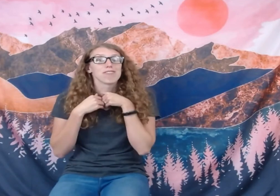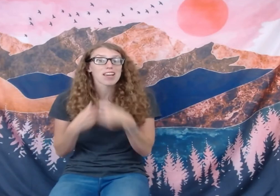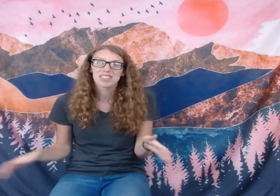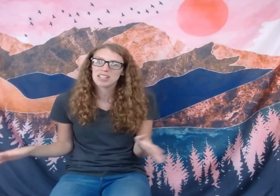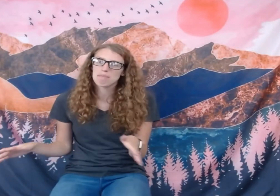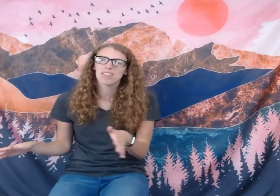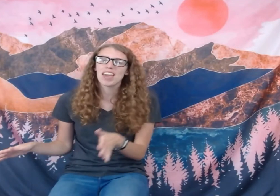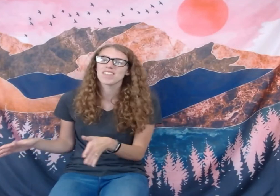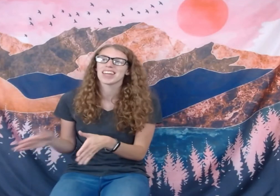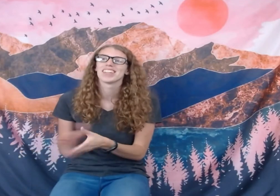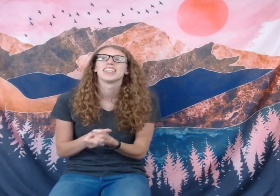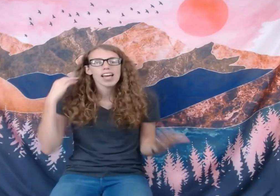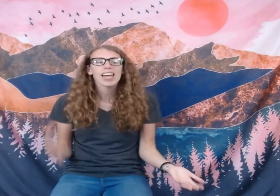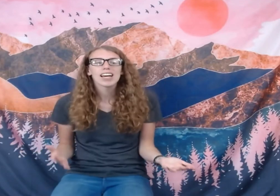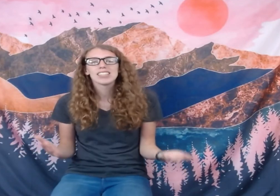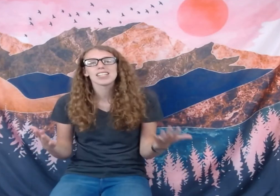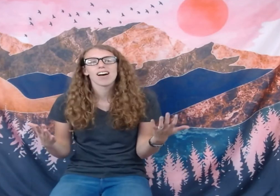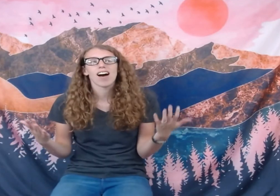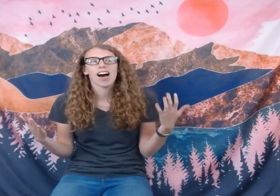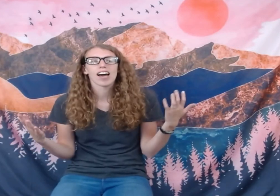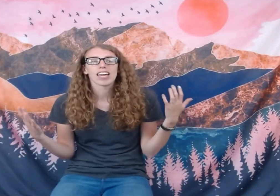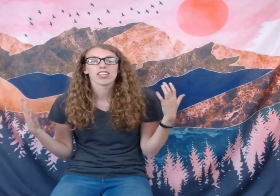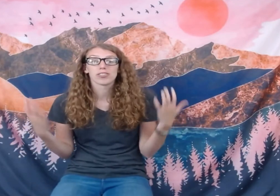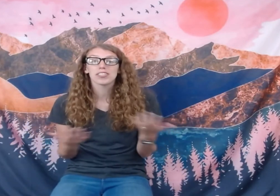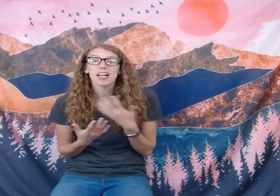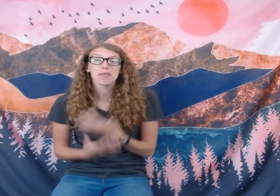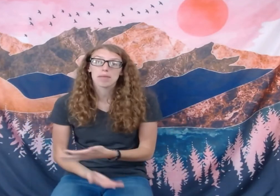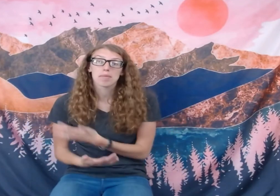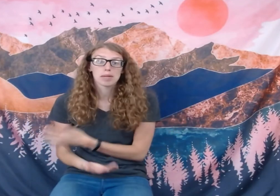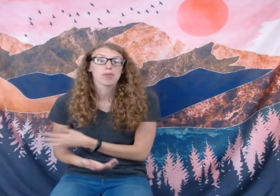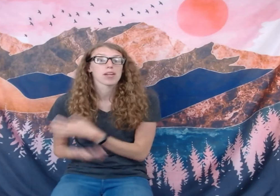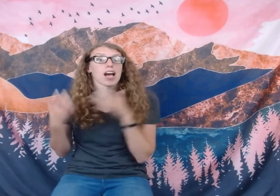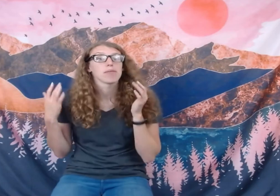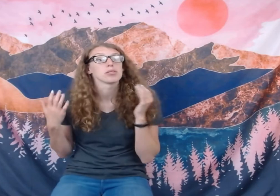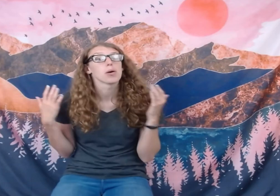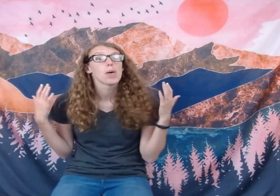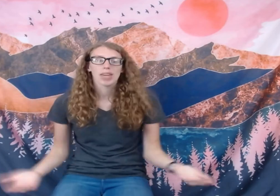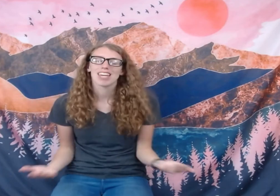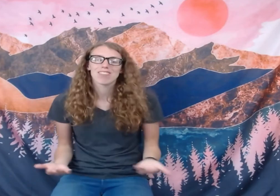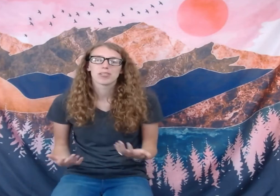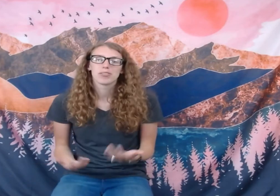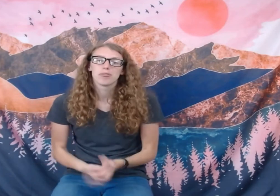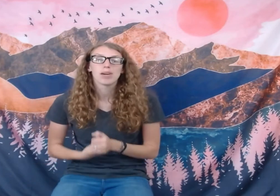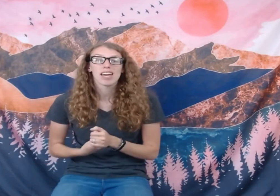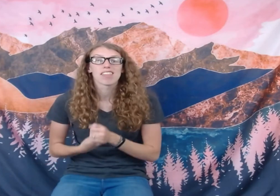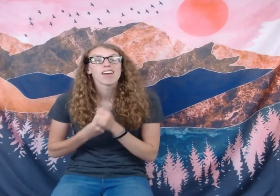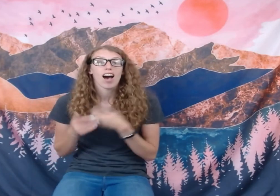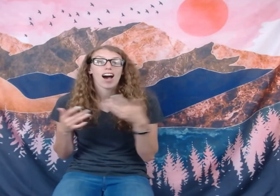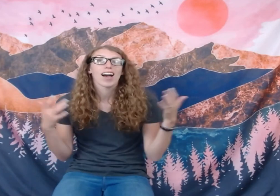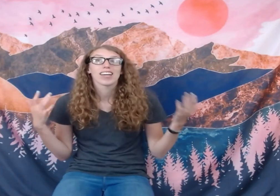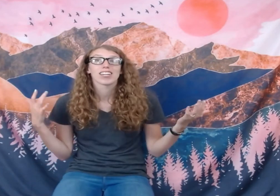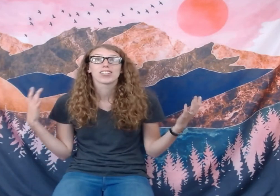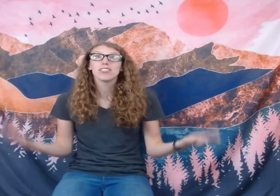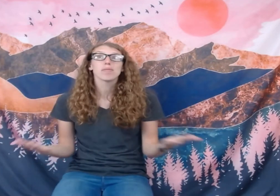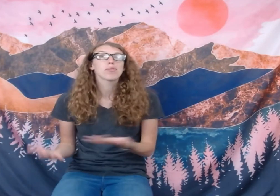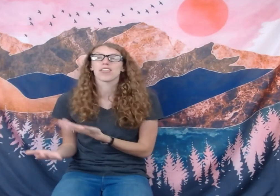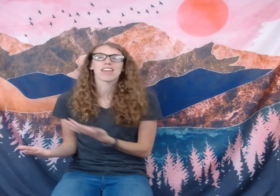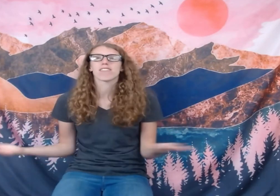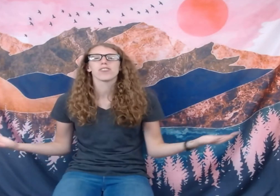favorite type of caving. And I learned a lot about the people that I was caving with. I couldn't be more thankful